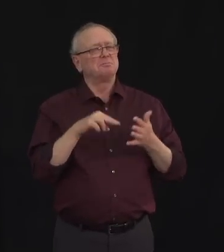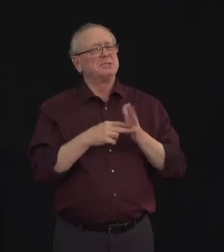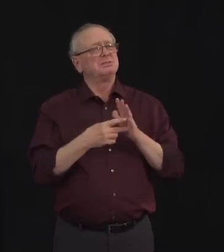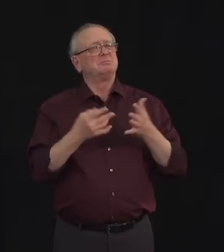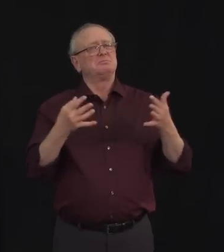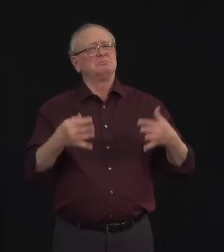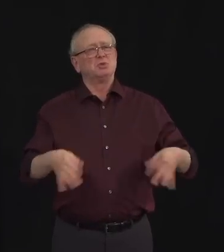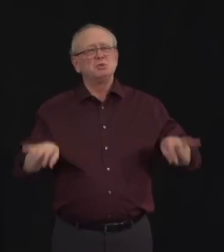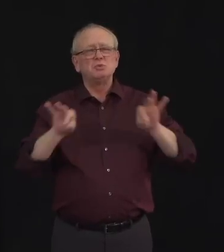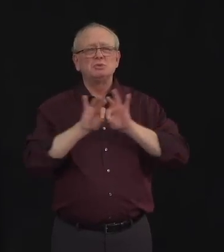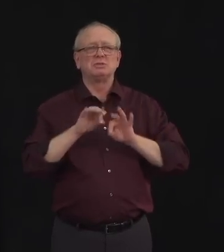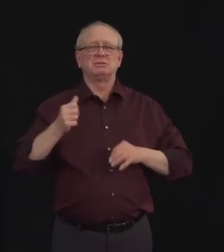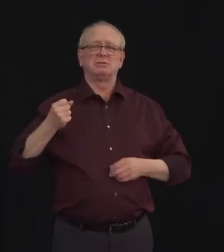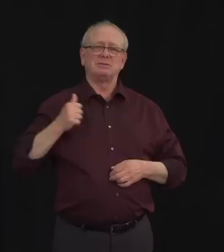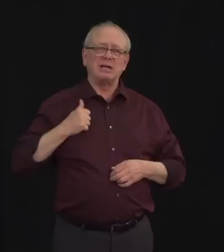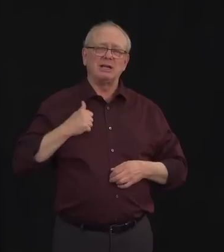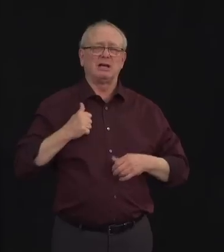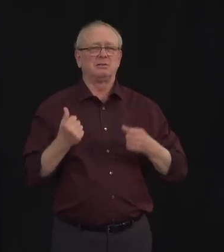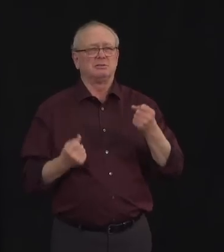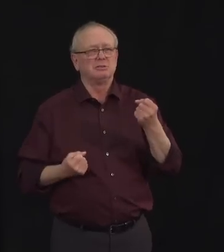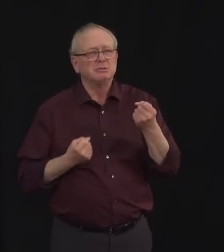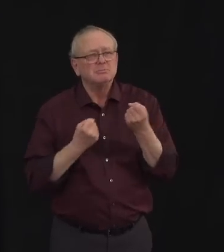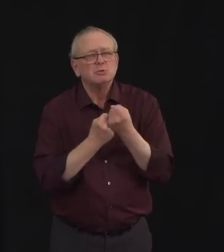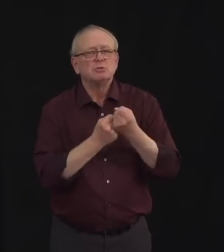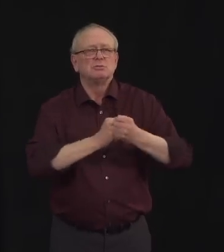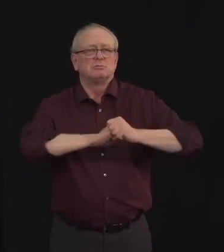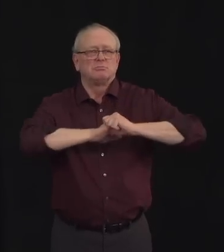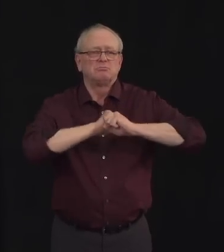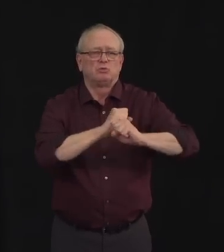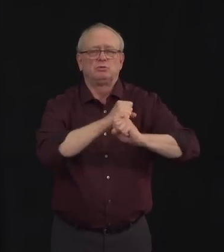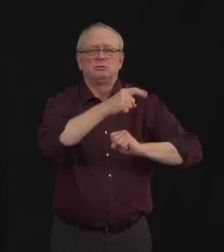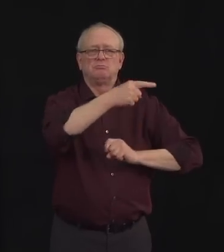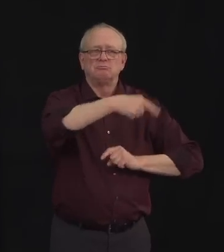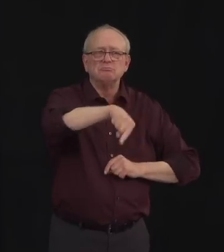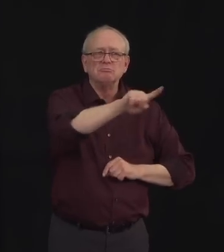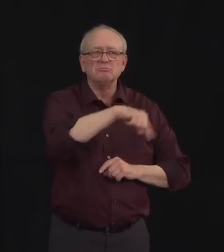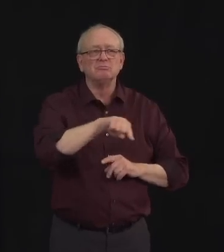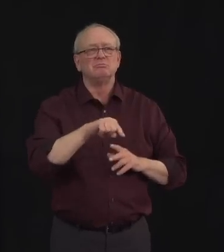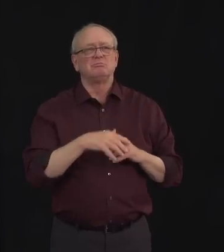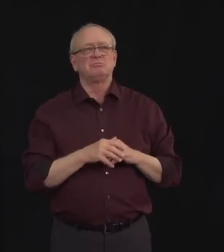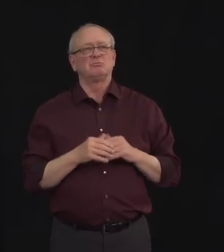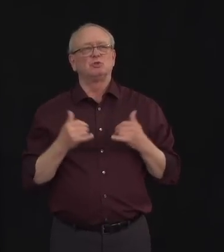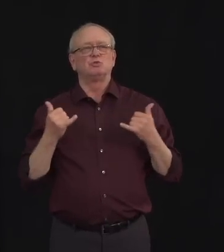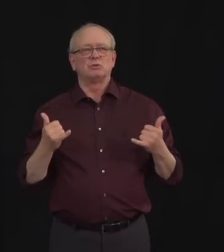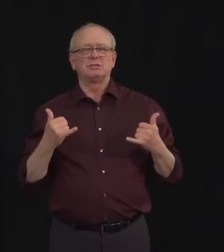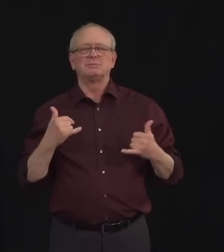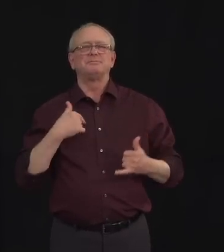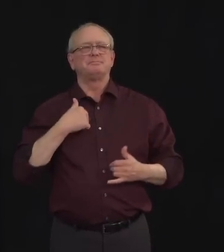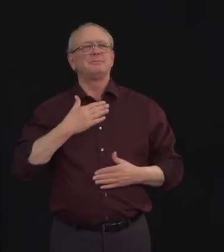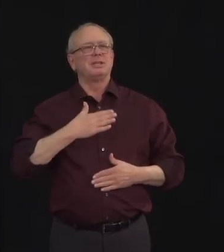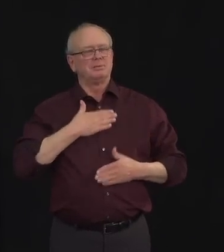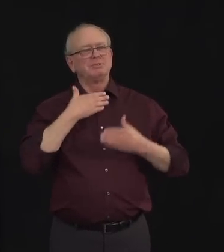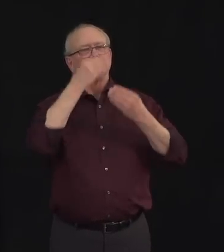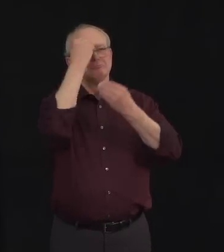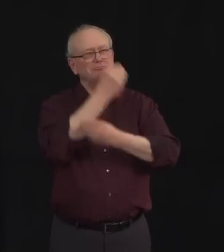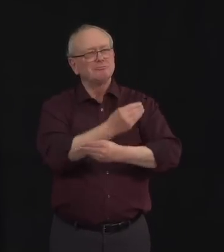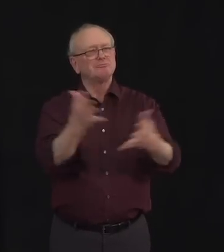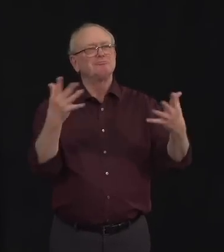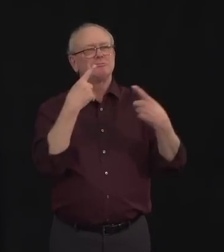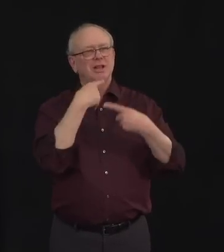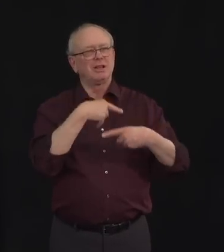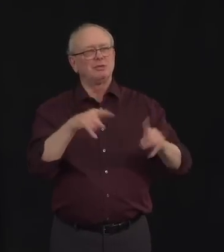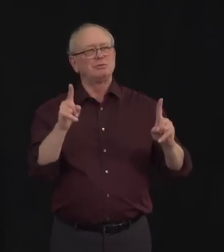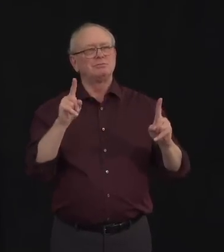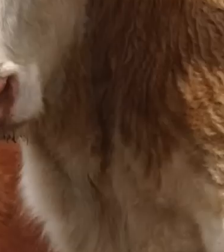from the impact of the crisis. And that's why I am pleased today to announce that Alberta is launching our Fed Cattle Set-Aside